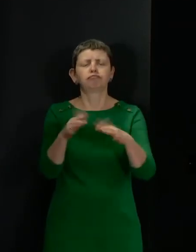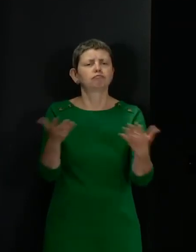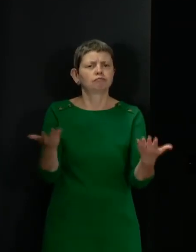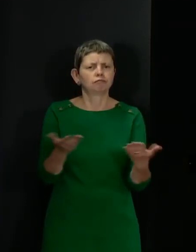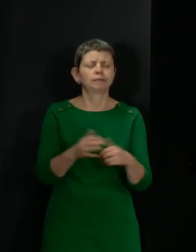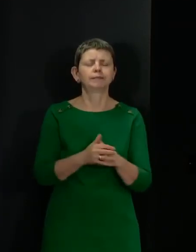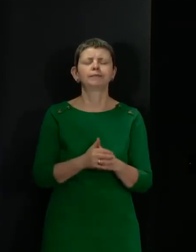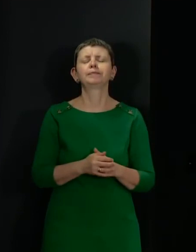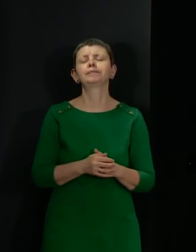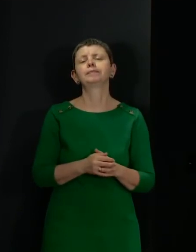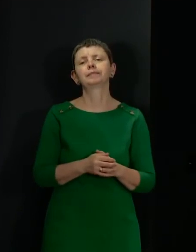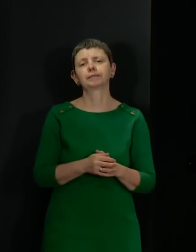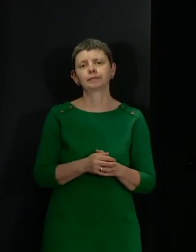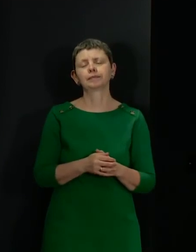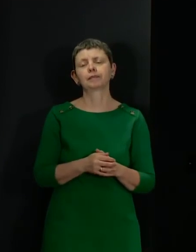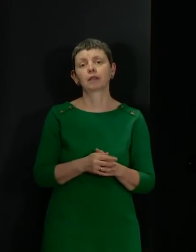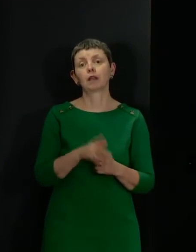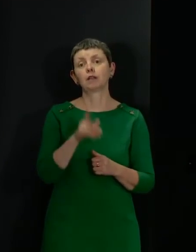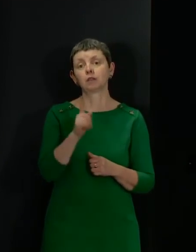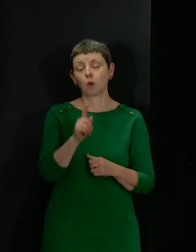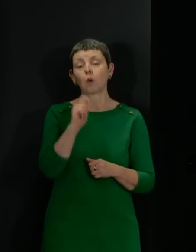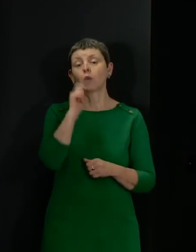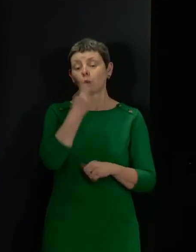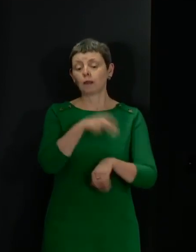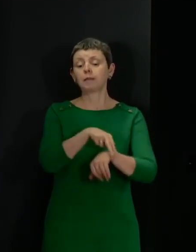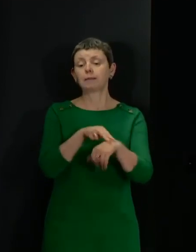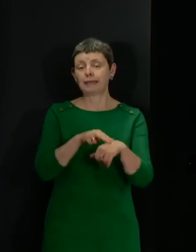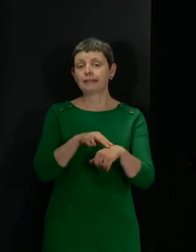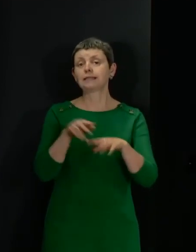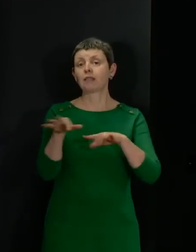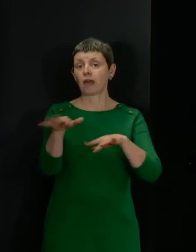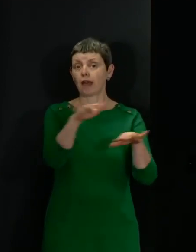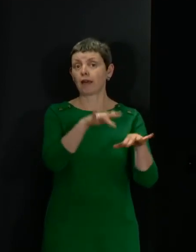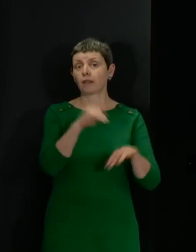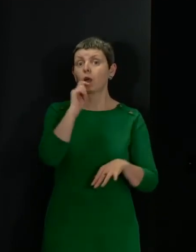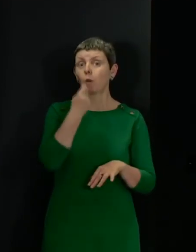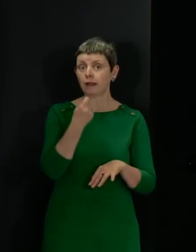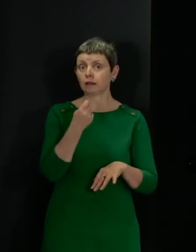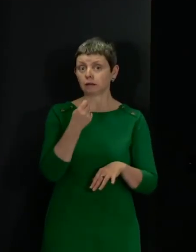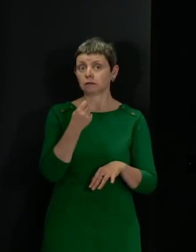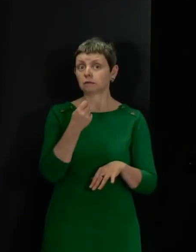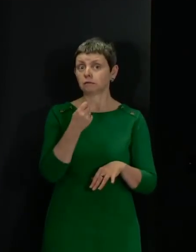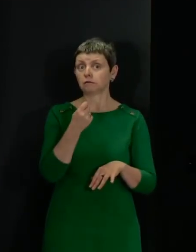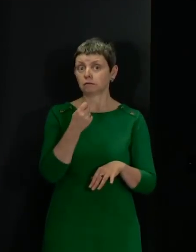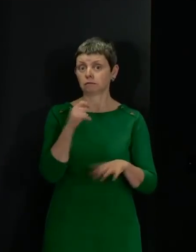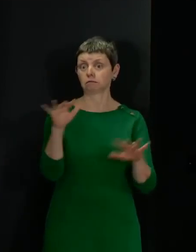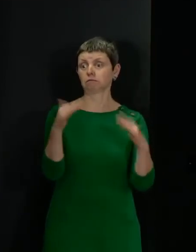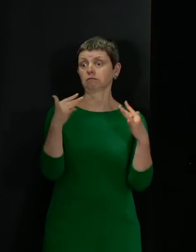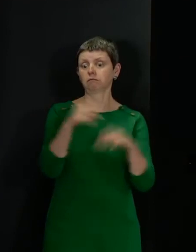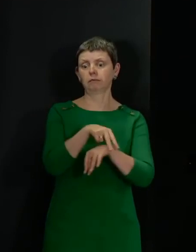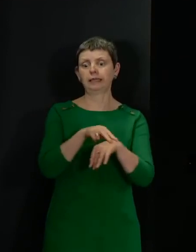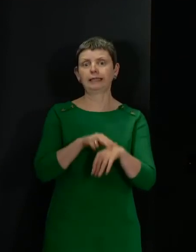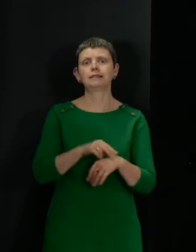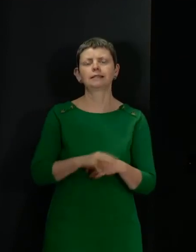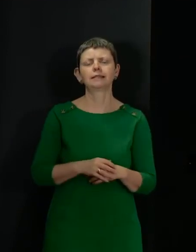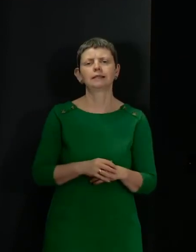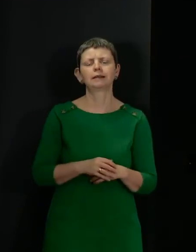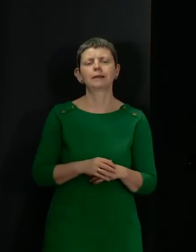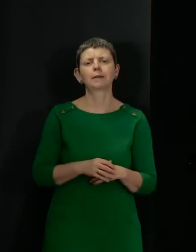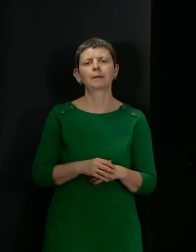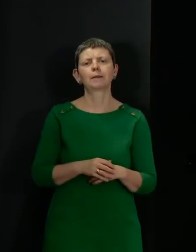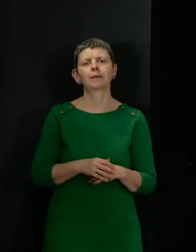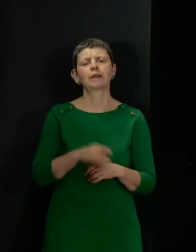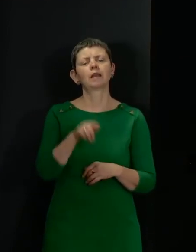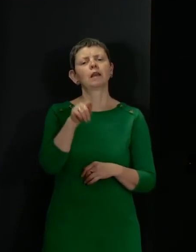people moving. So we will have presence there. We will have significant visibility. One of the things that we've done in the